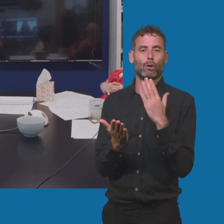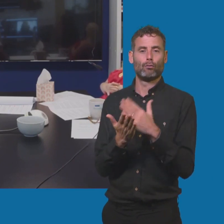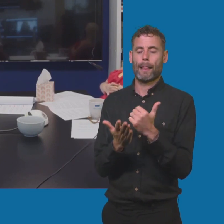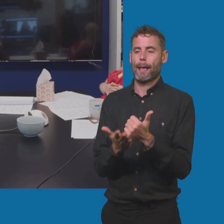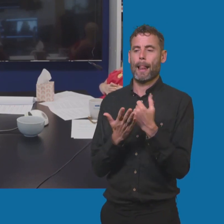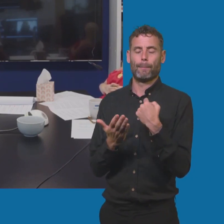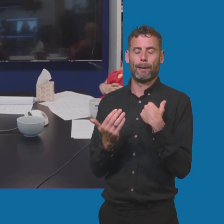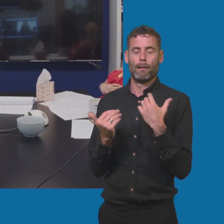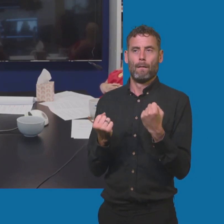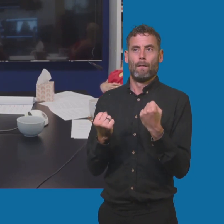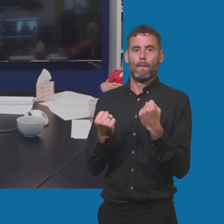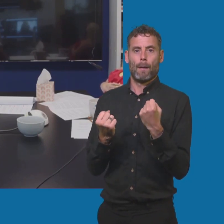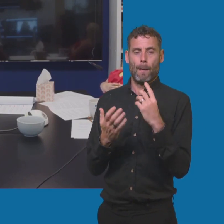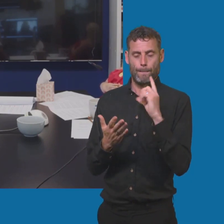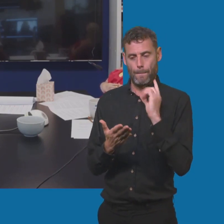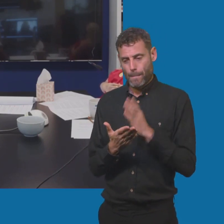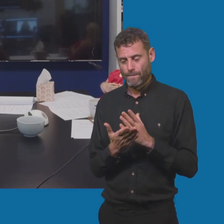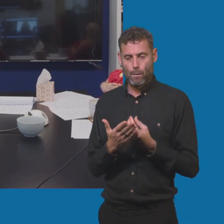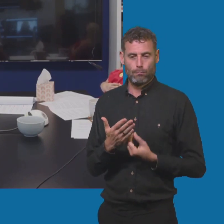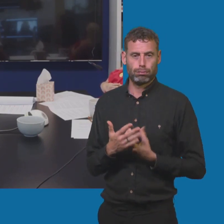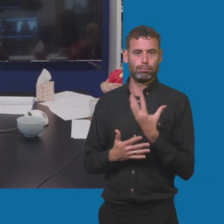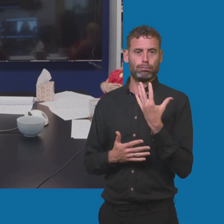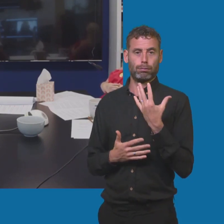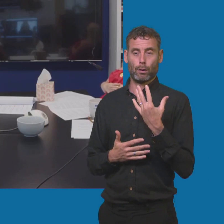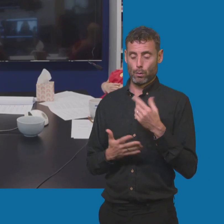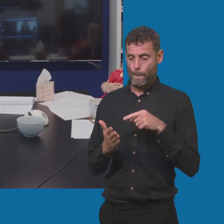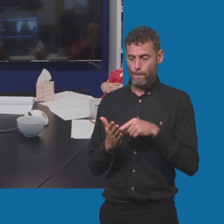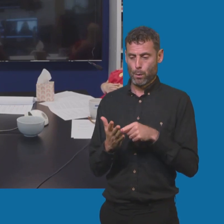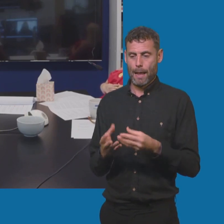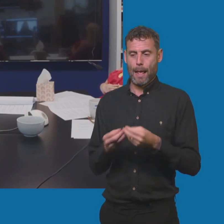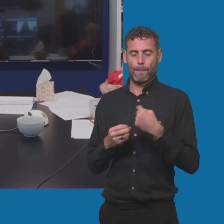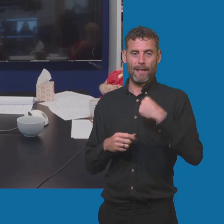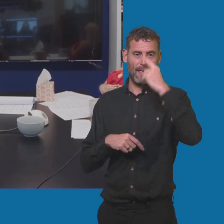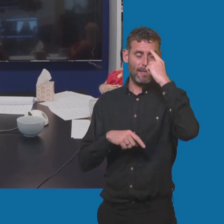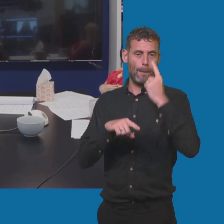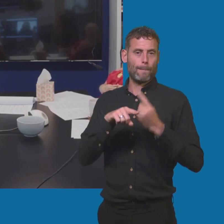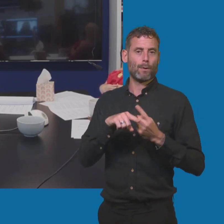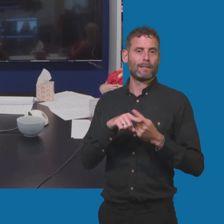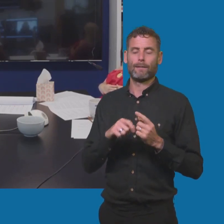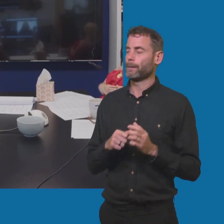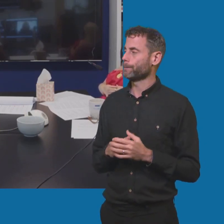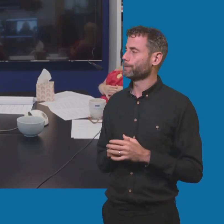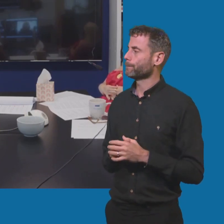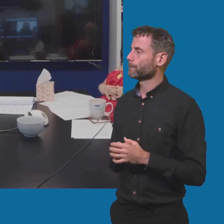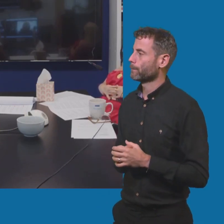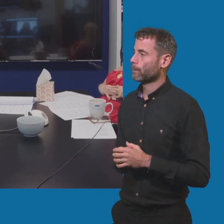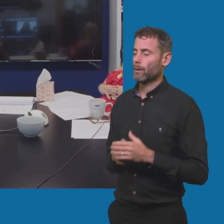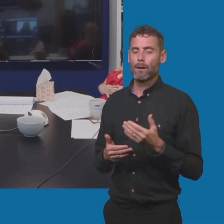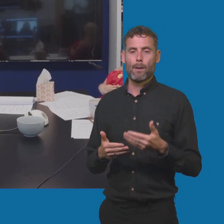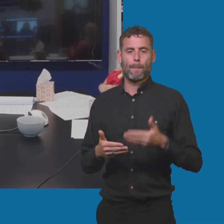to even thinking positively because before that I thought life was hell. I